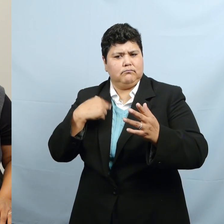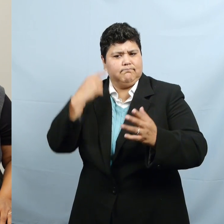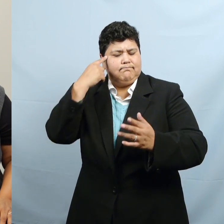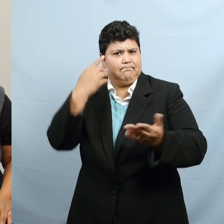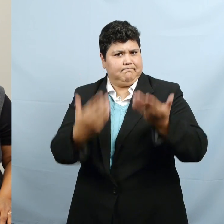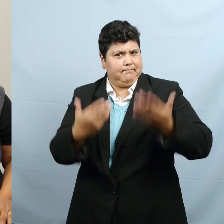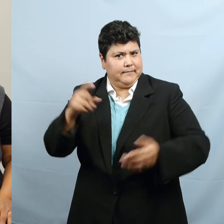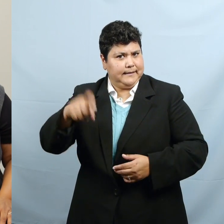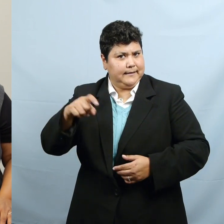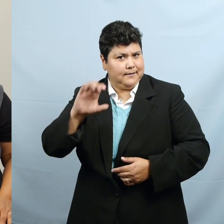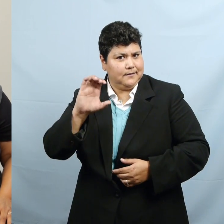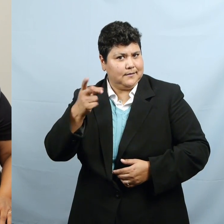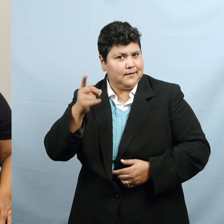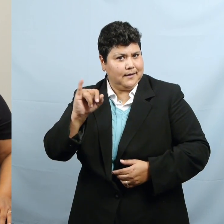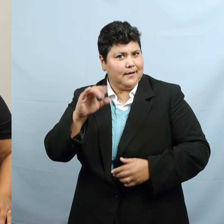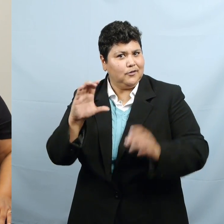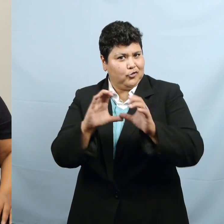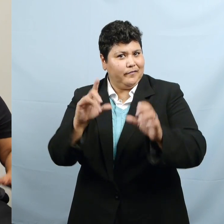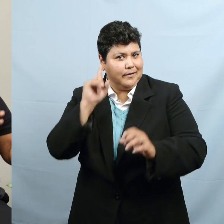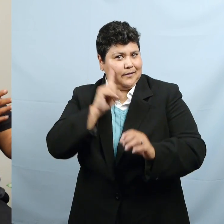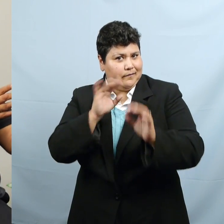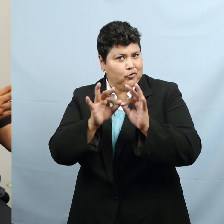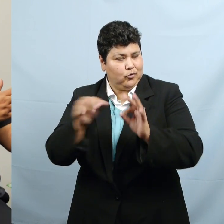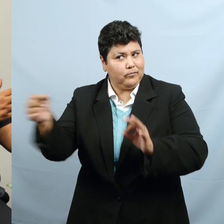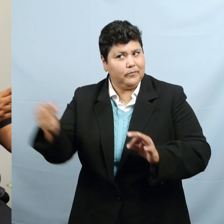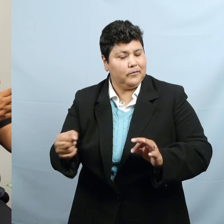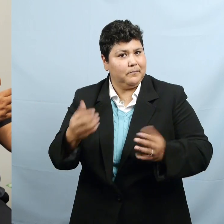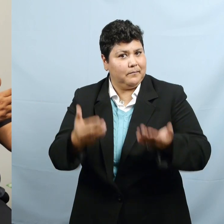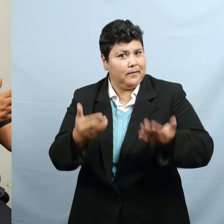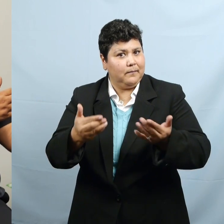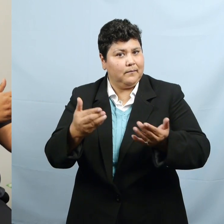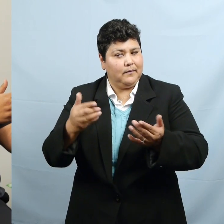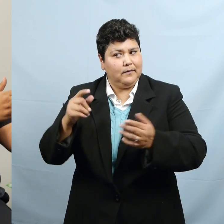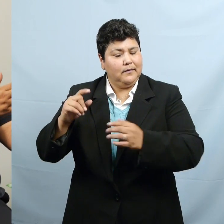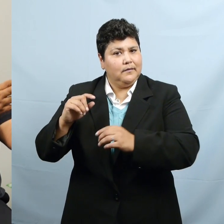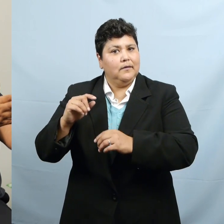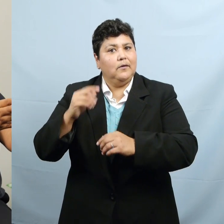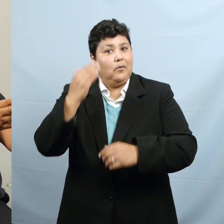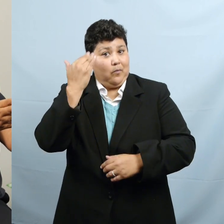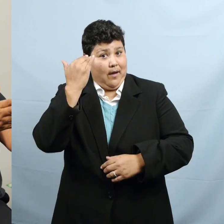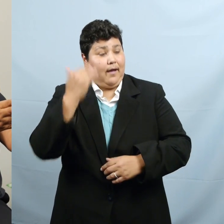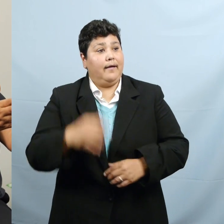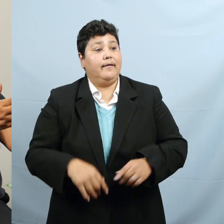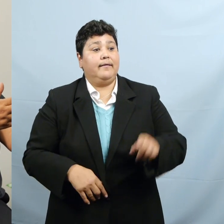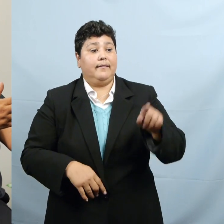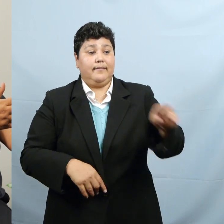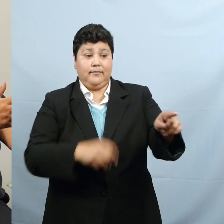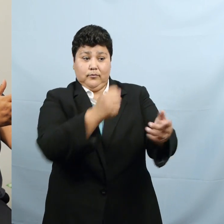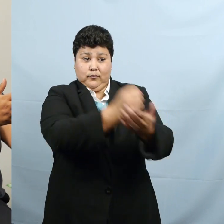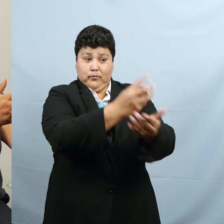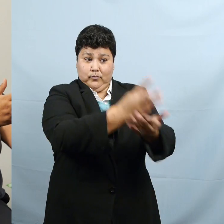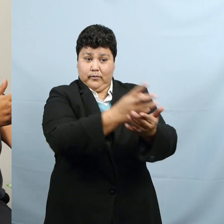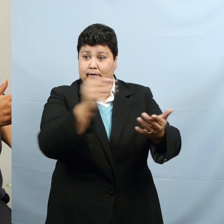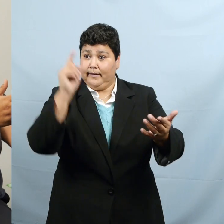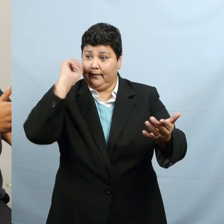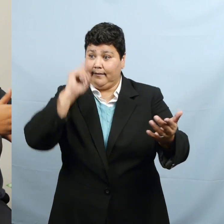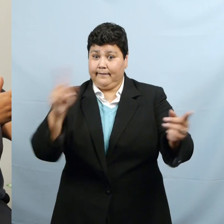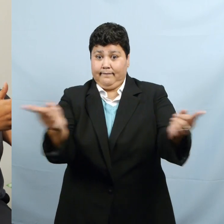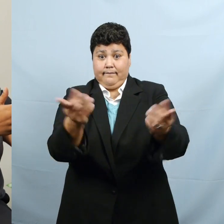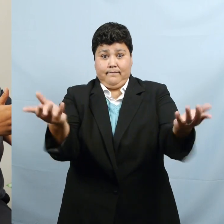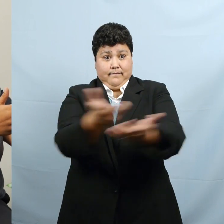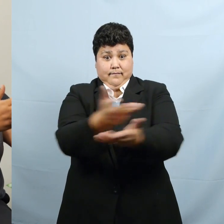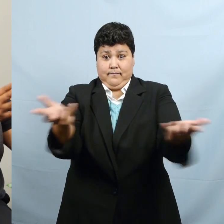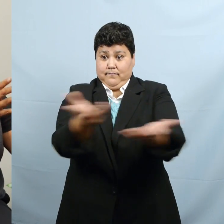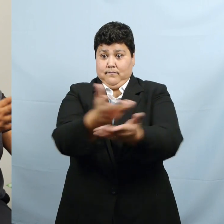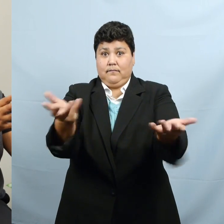certified deaf interpreter because when the conversation between the social worker and the deaf person is